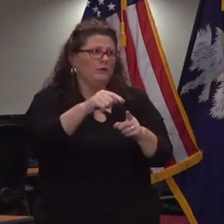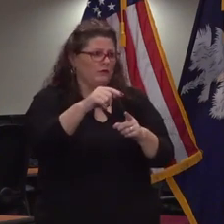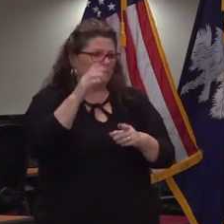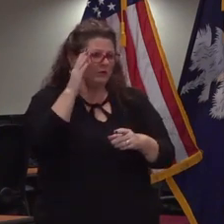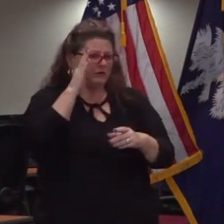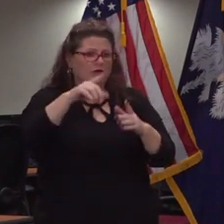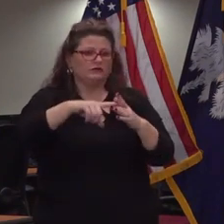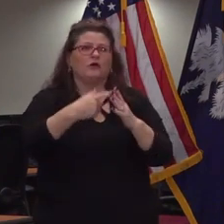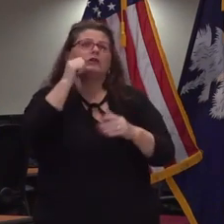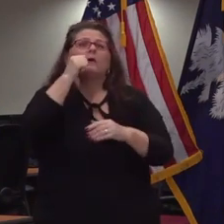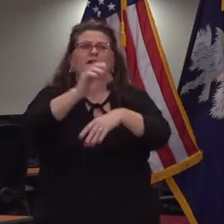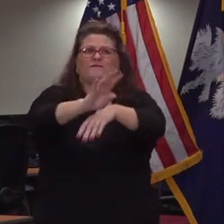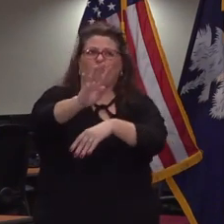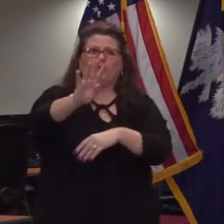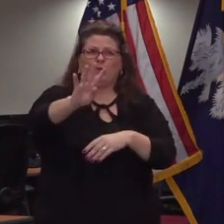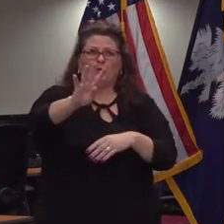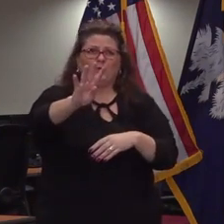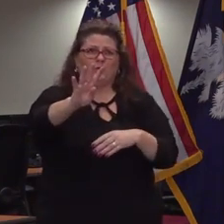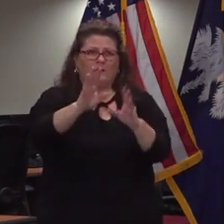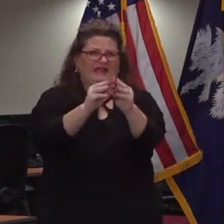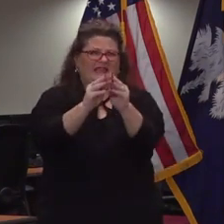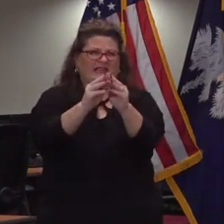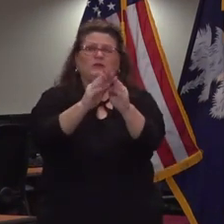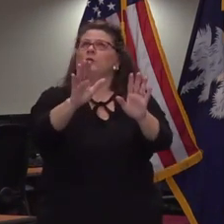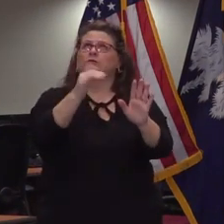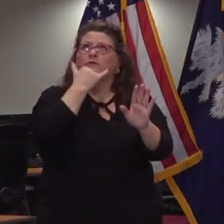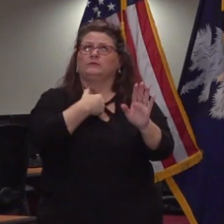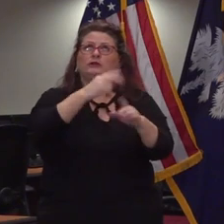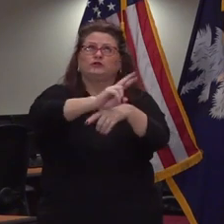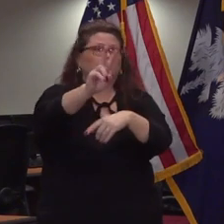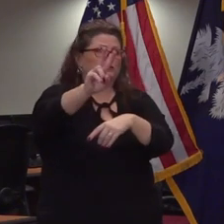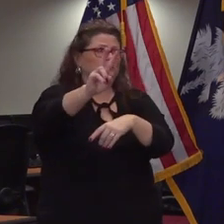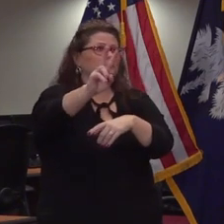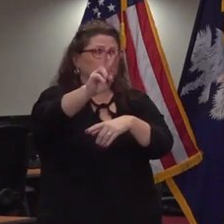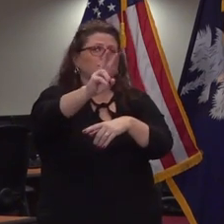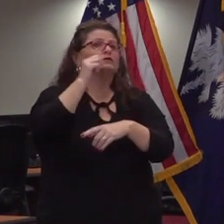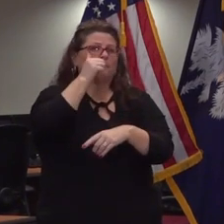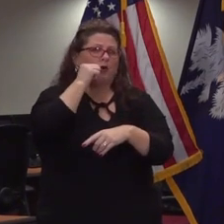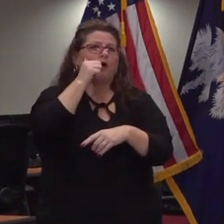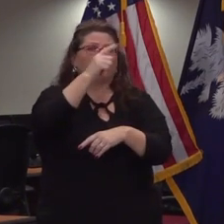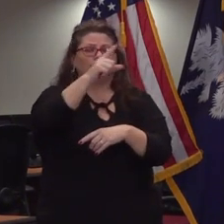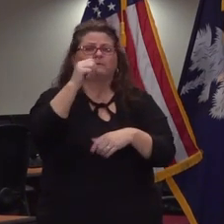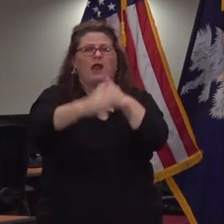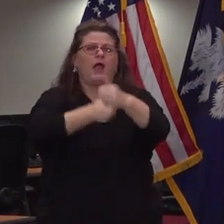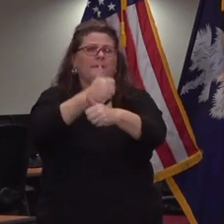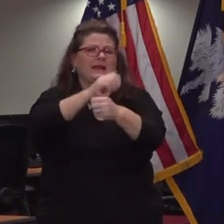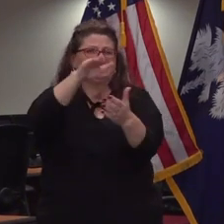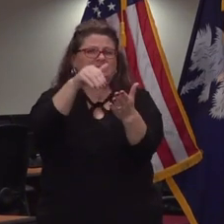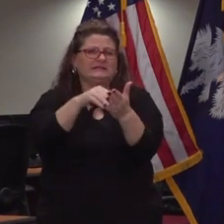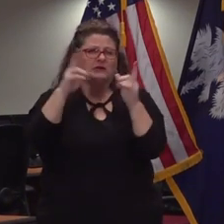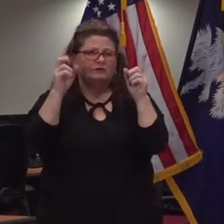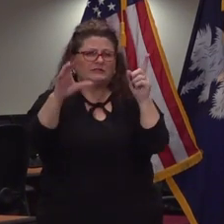at four o'clock tomorrow as i mentioned we've no two o'clock tomorrow at the at the alumni center at the university in fact